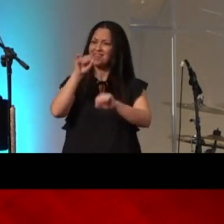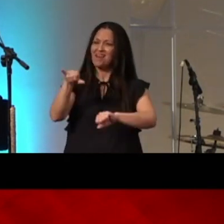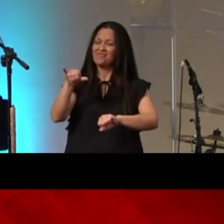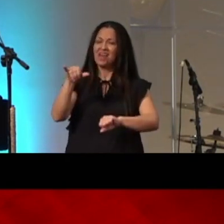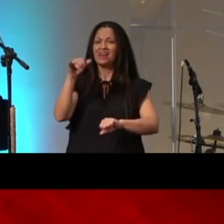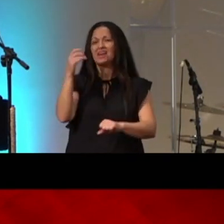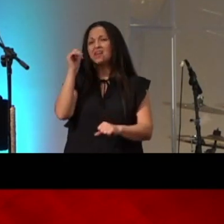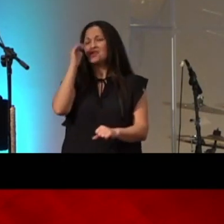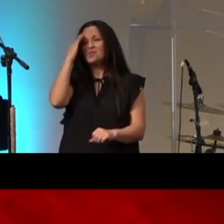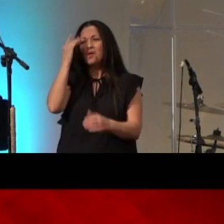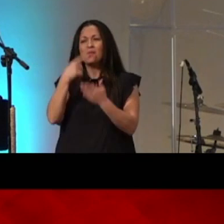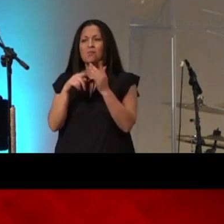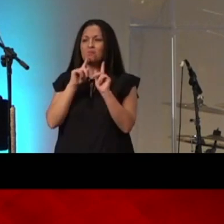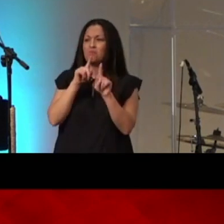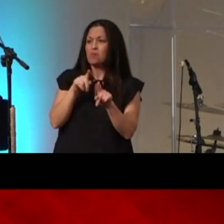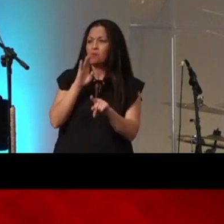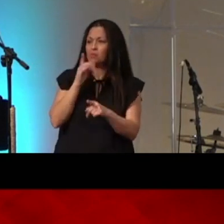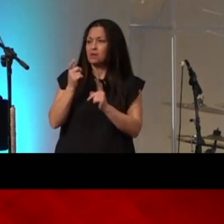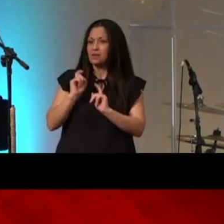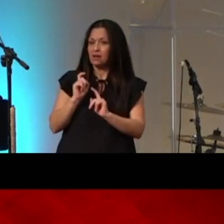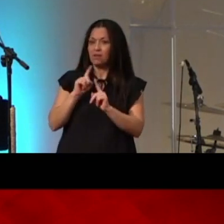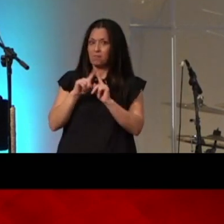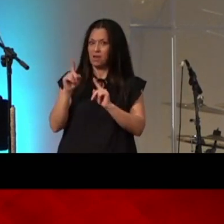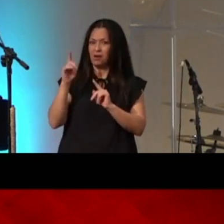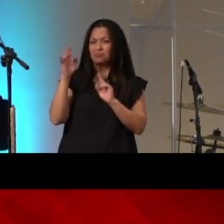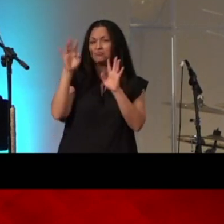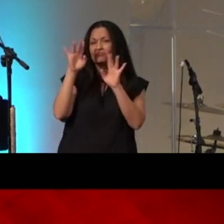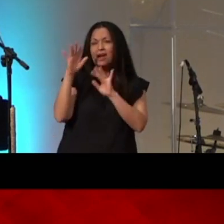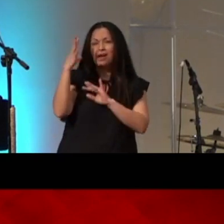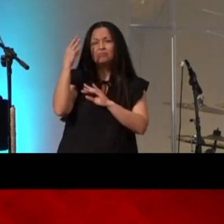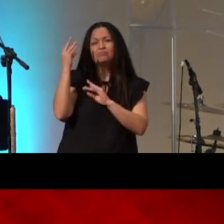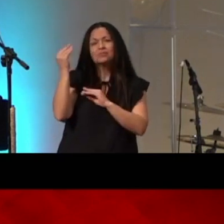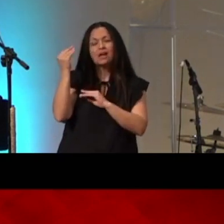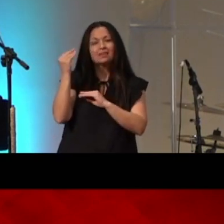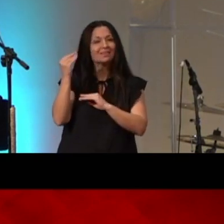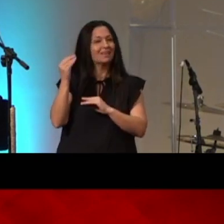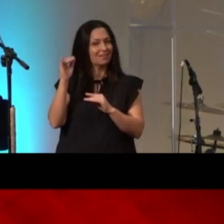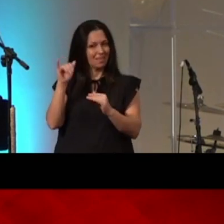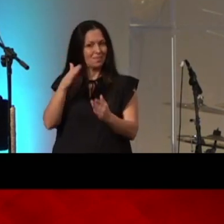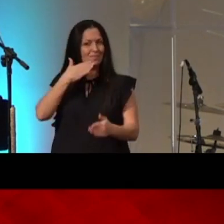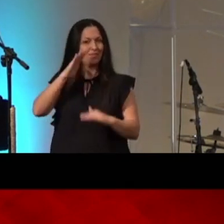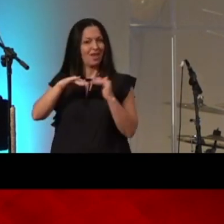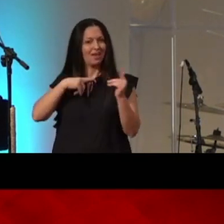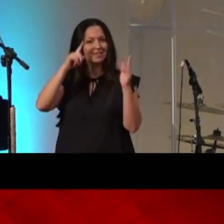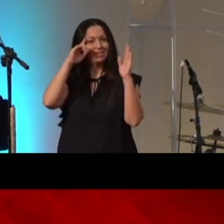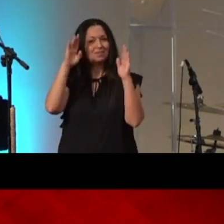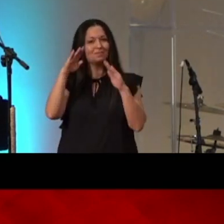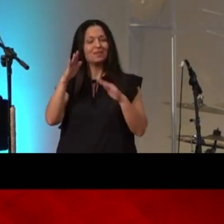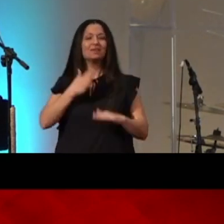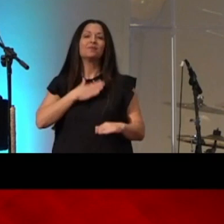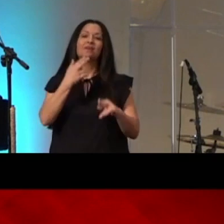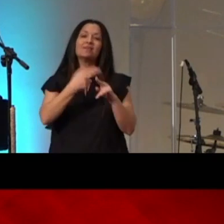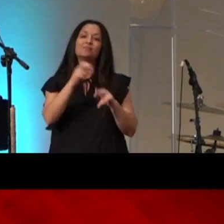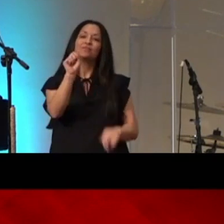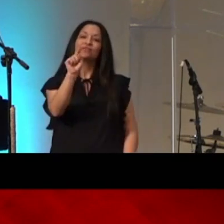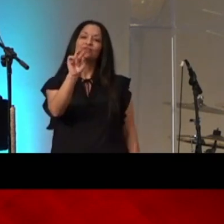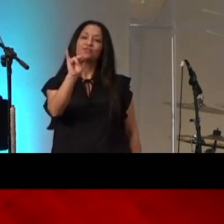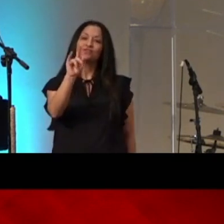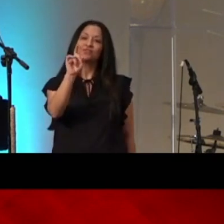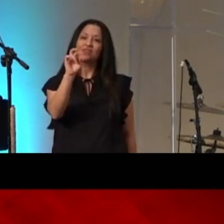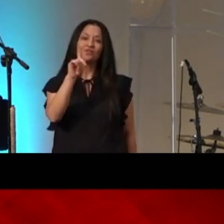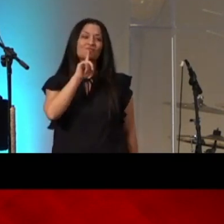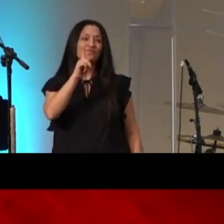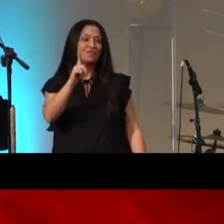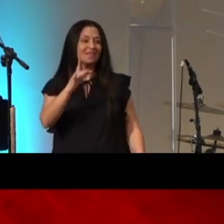dreary outside but um that was better than i expected my name is strider one of the pastors here and we are so glad that you joined us for worship this morning